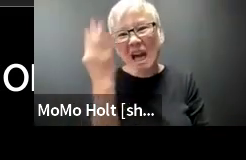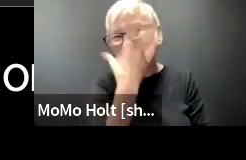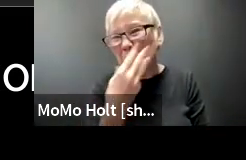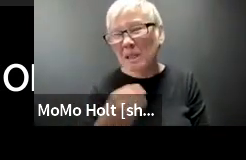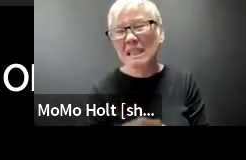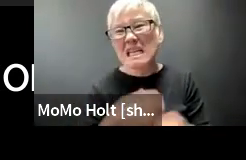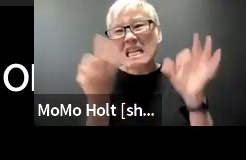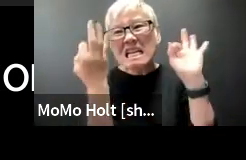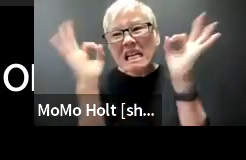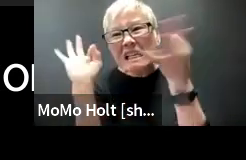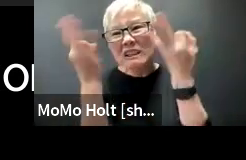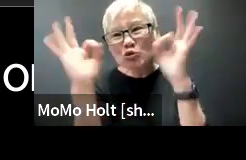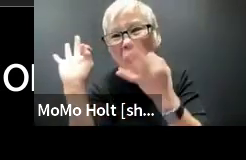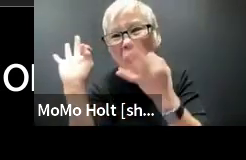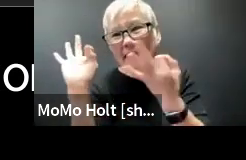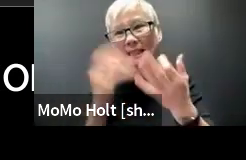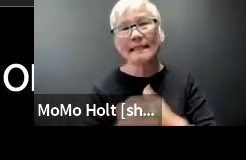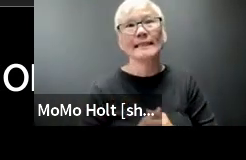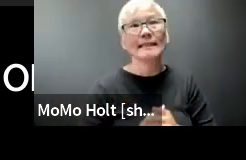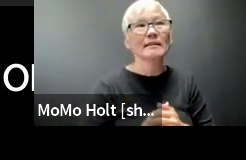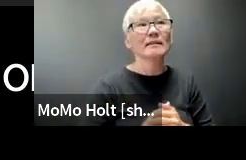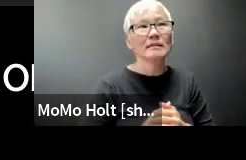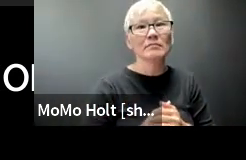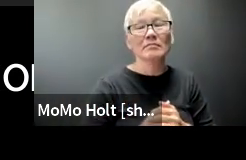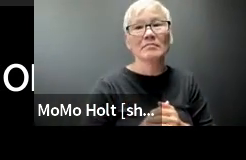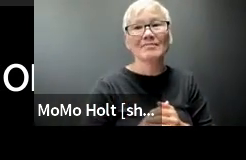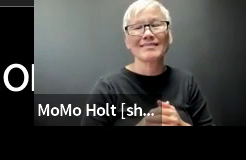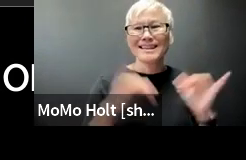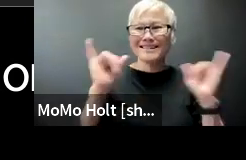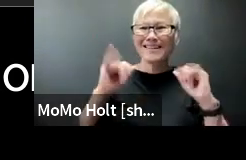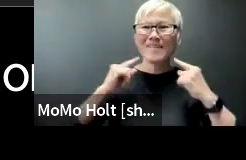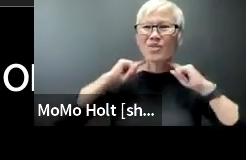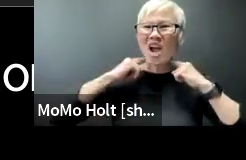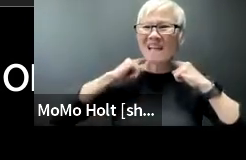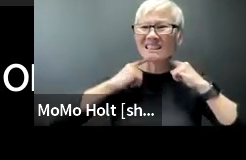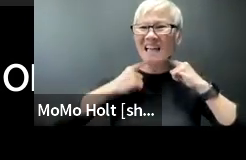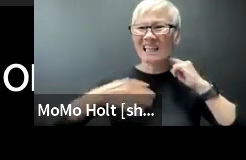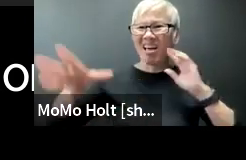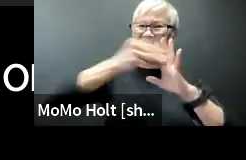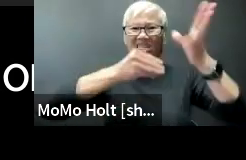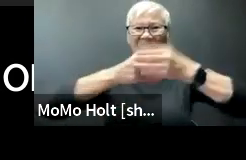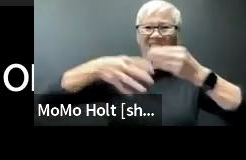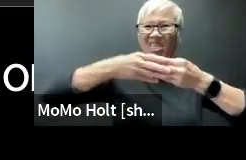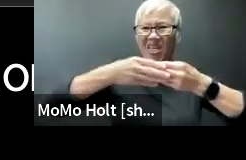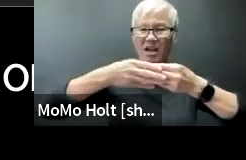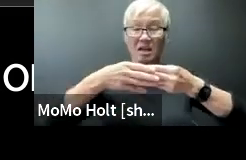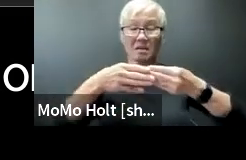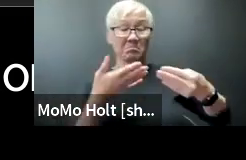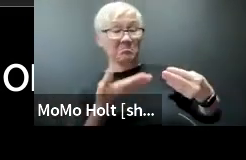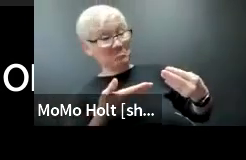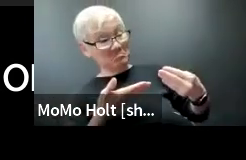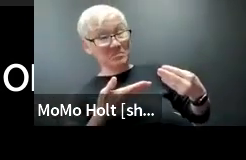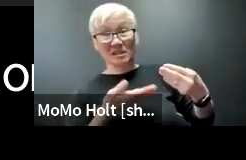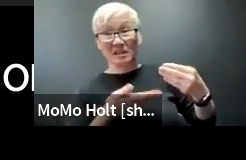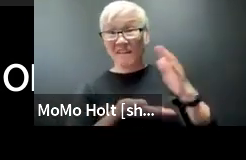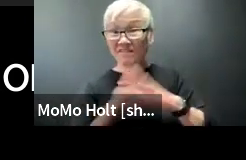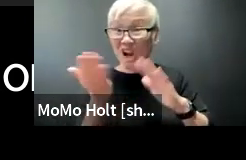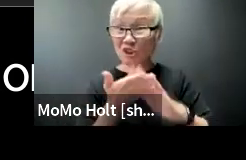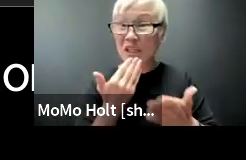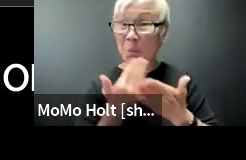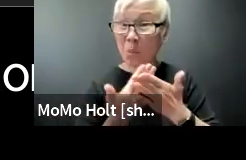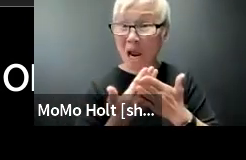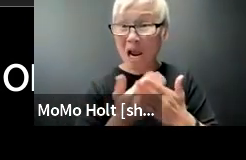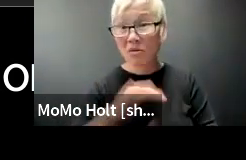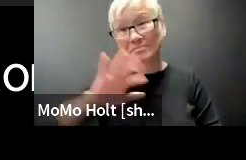that's not friendly that's distracting that's not audience like frankenstein you know where